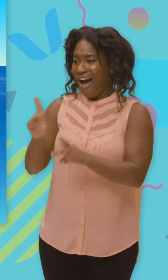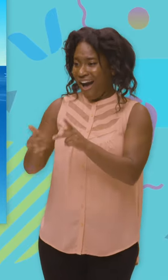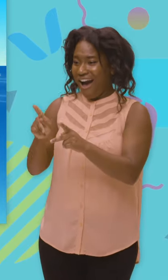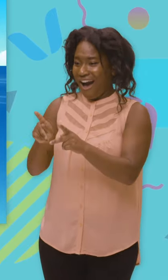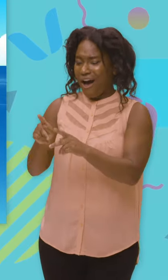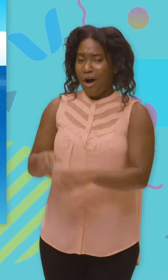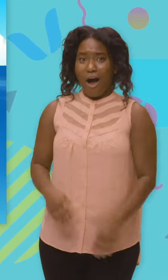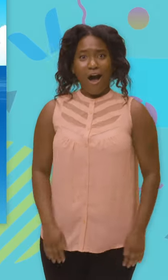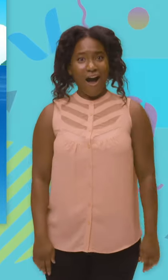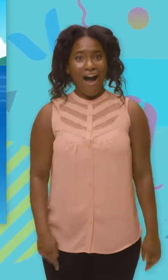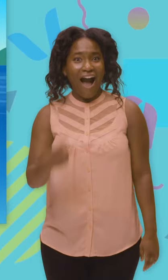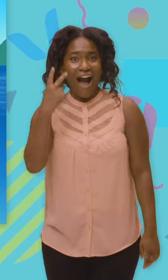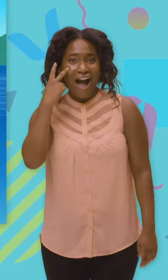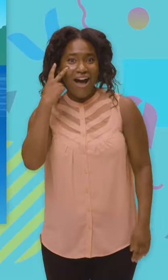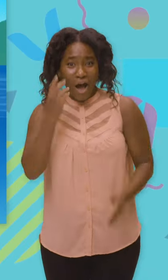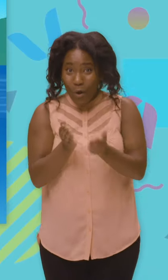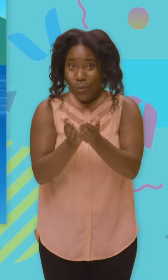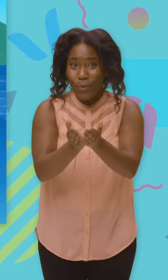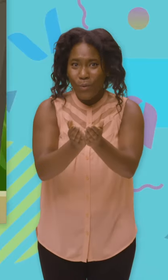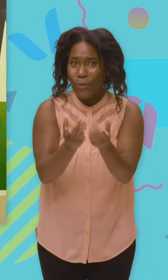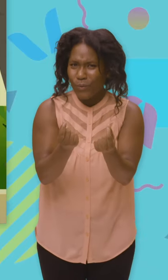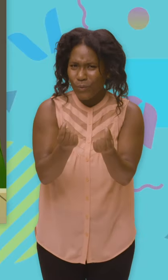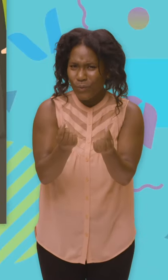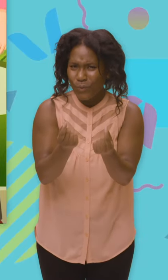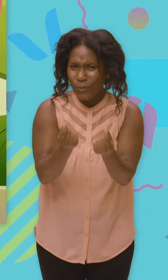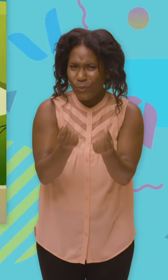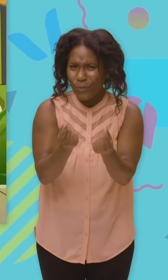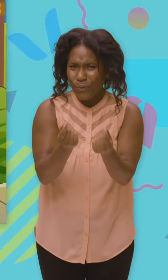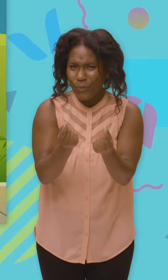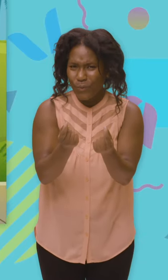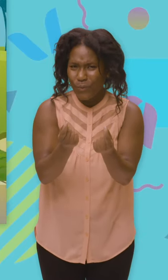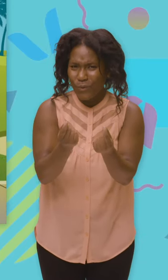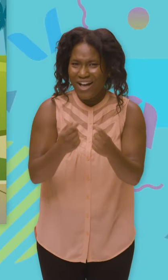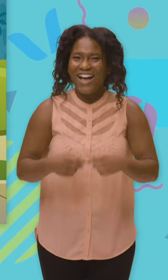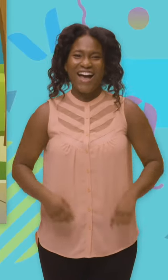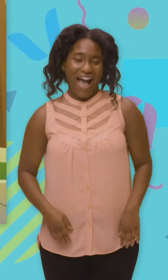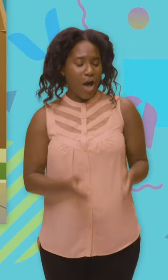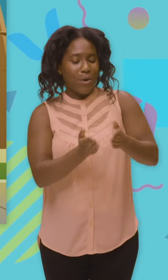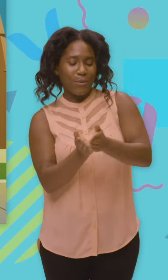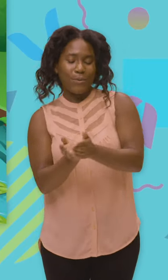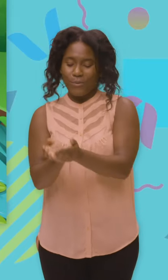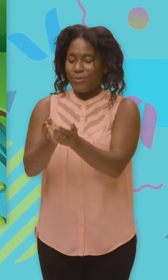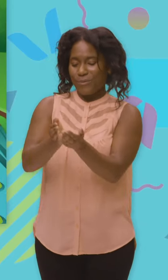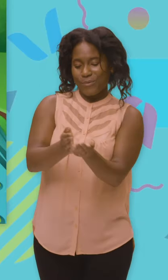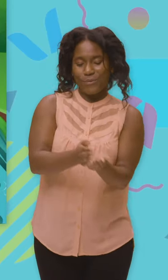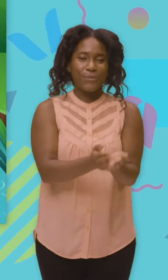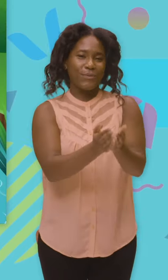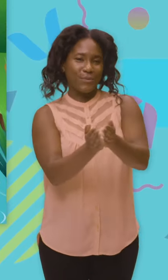saw a boat, you know what it was doing. Oh, floating down the